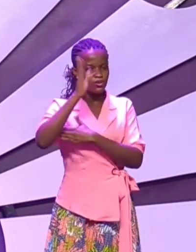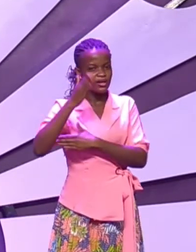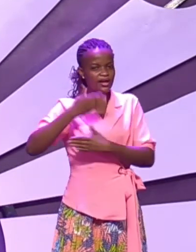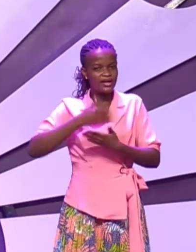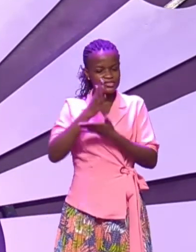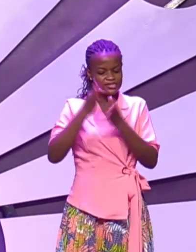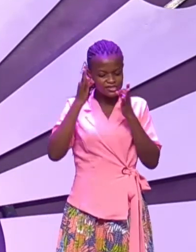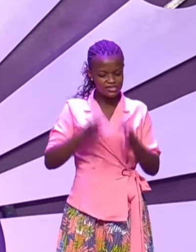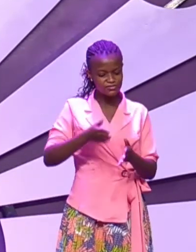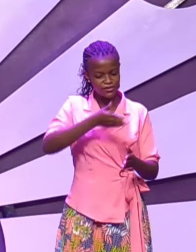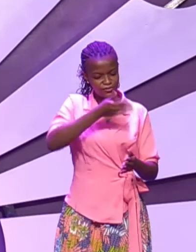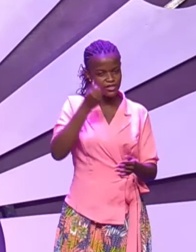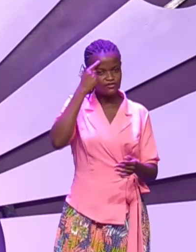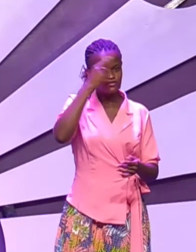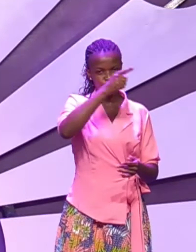something better for you